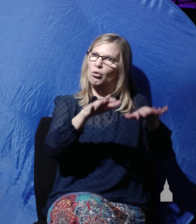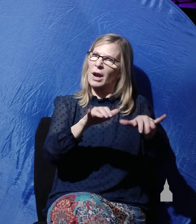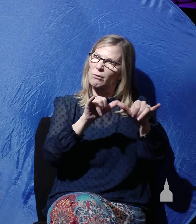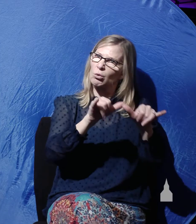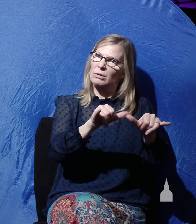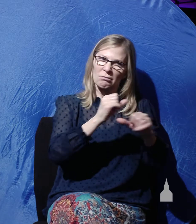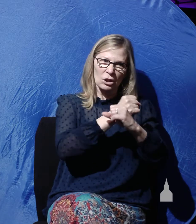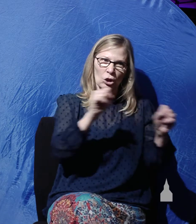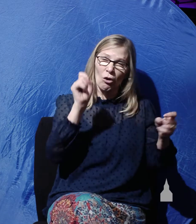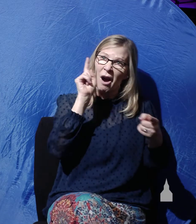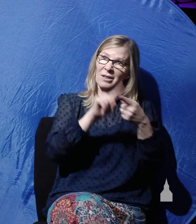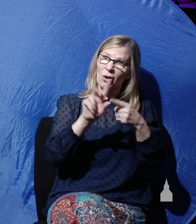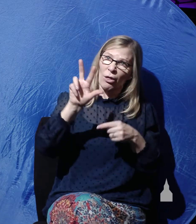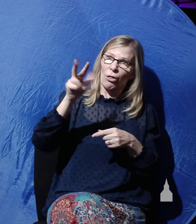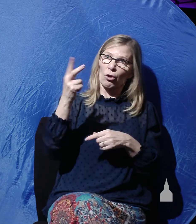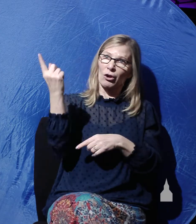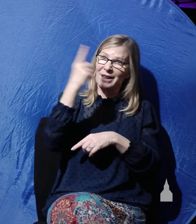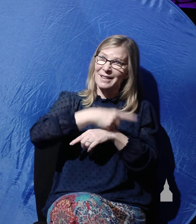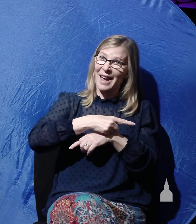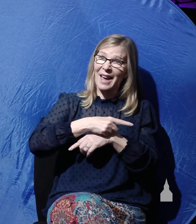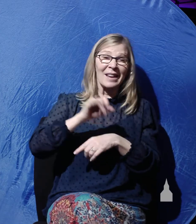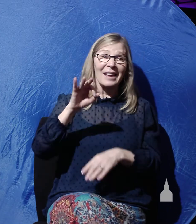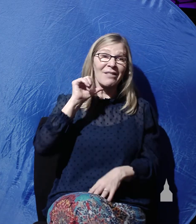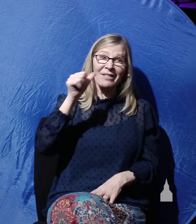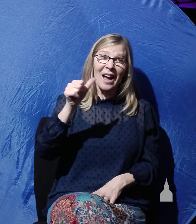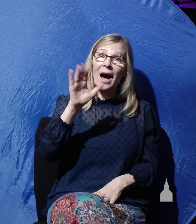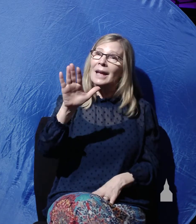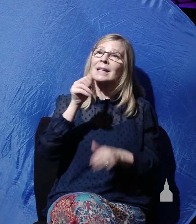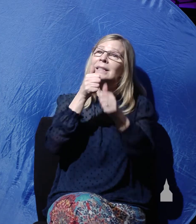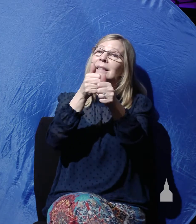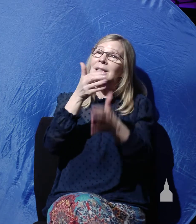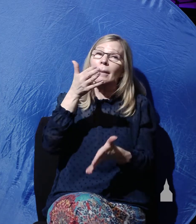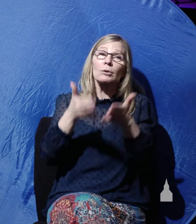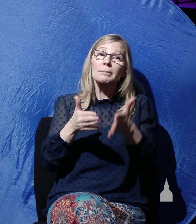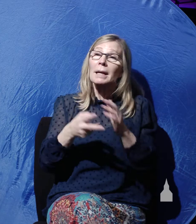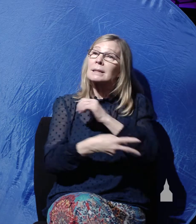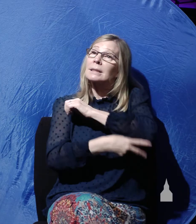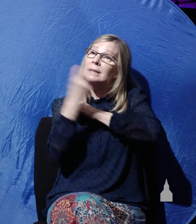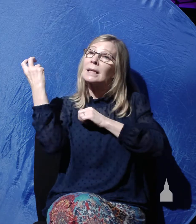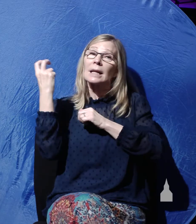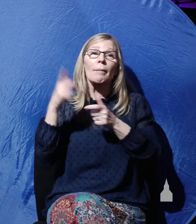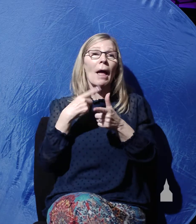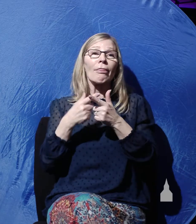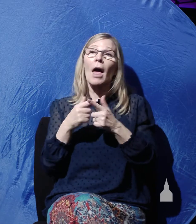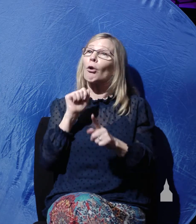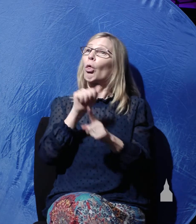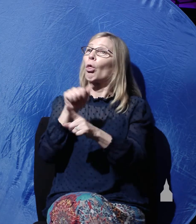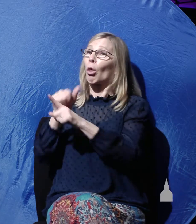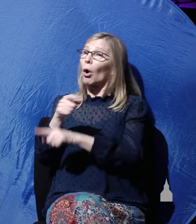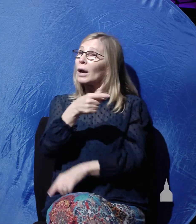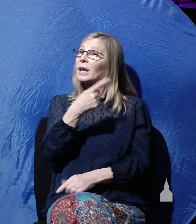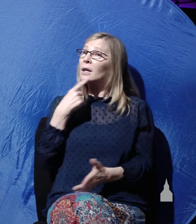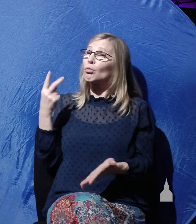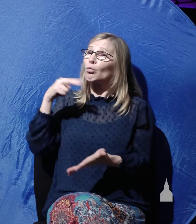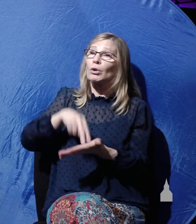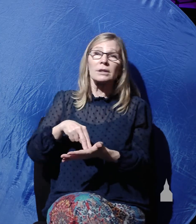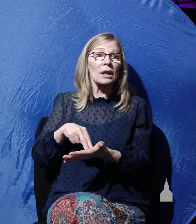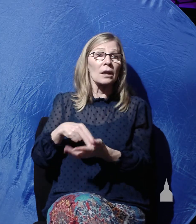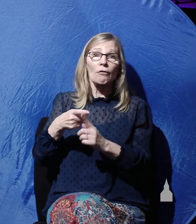the third day. Otherwise, his disciples may come and steal him away and say to the people, he has risen from the